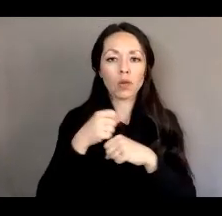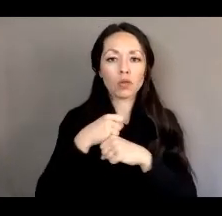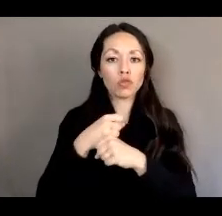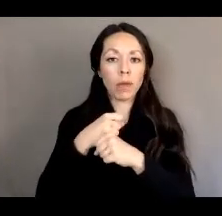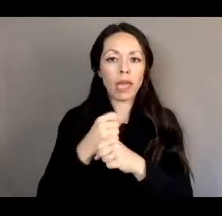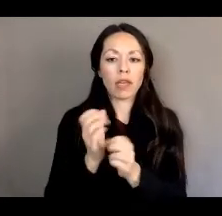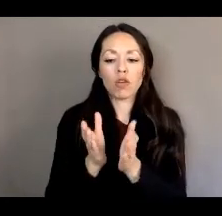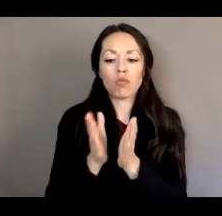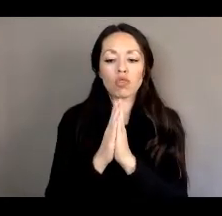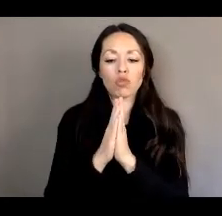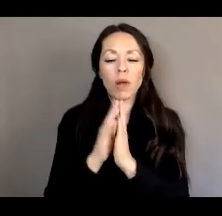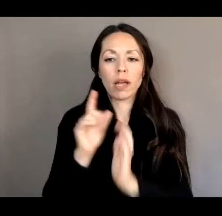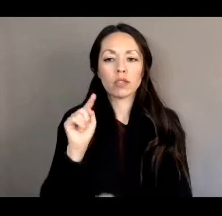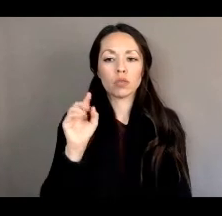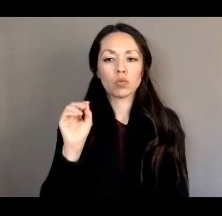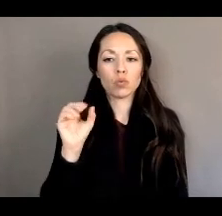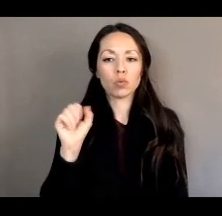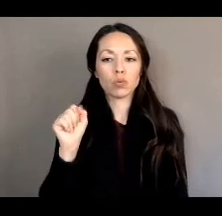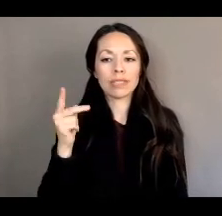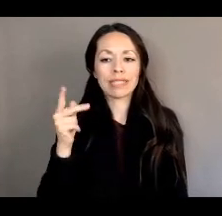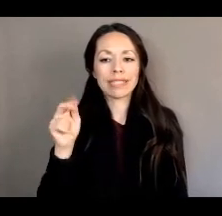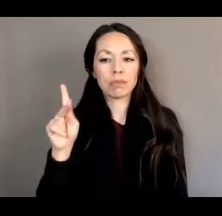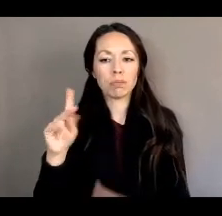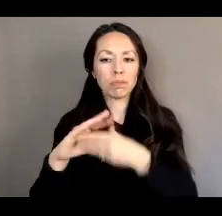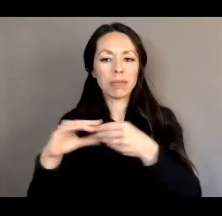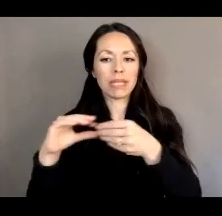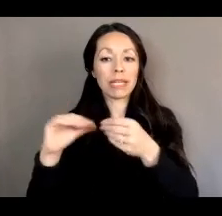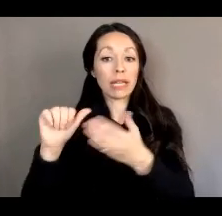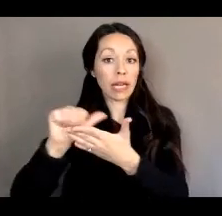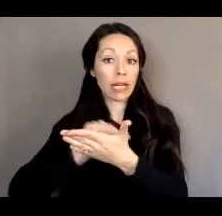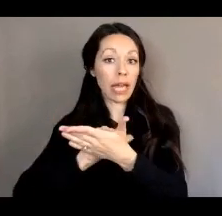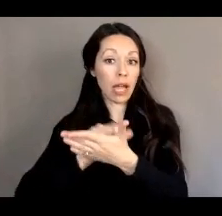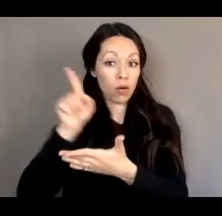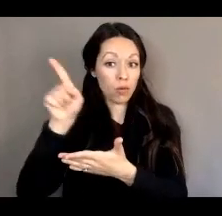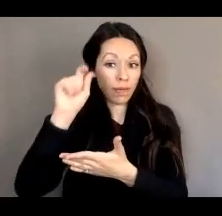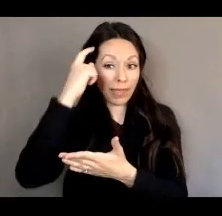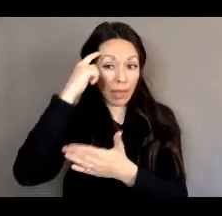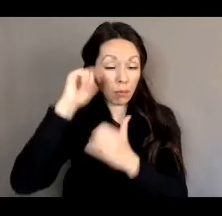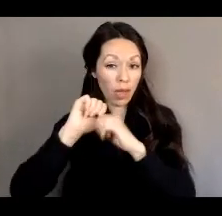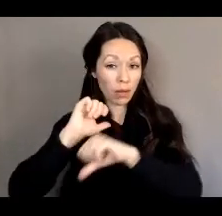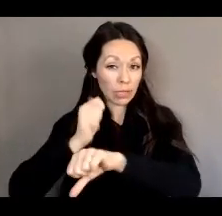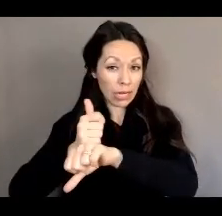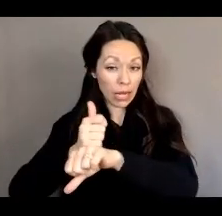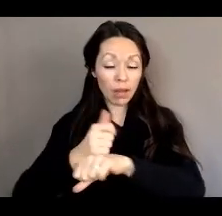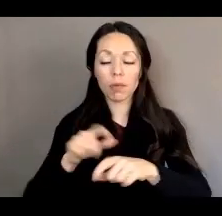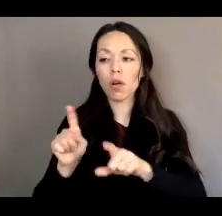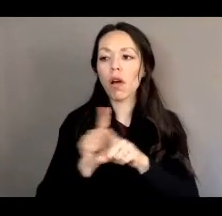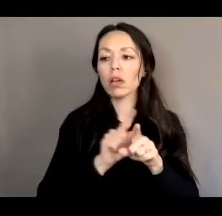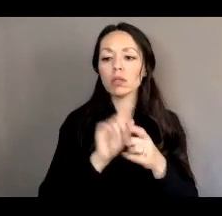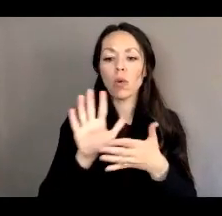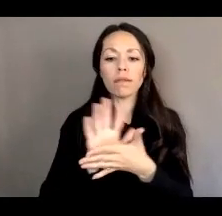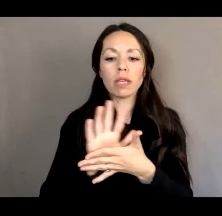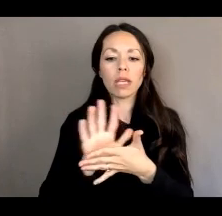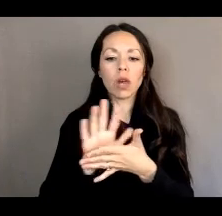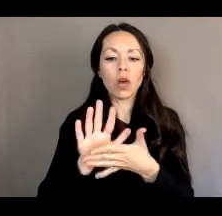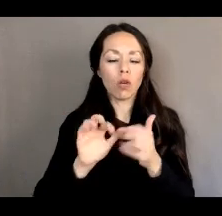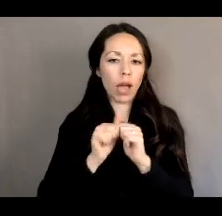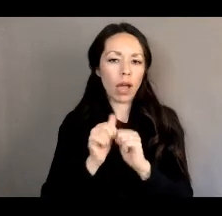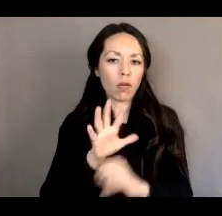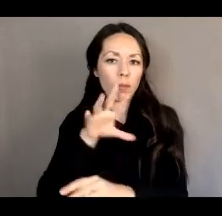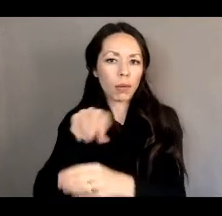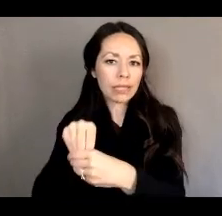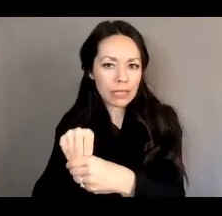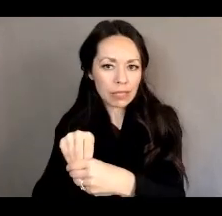uh, uh, request to speak account. And also, uh, we have a video on how to, uh, participate